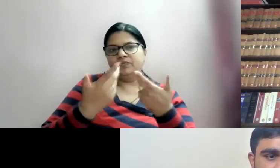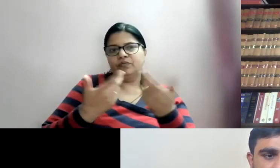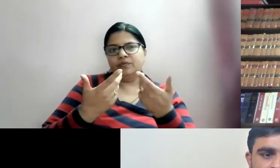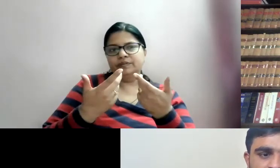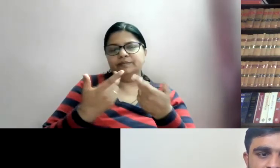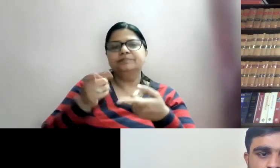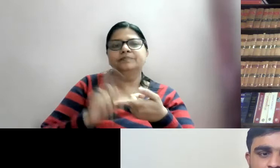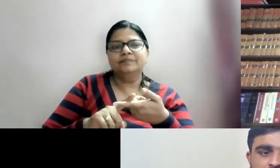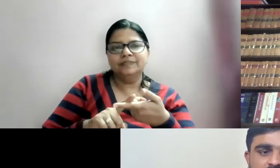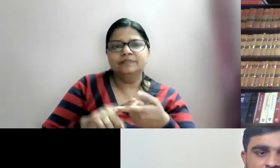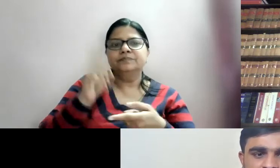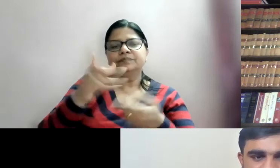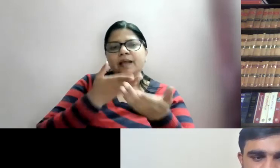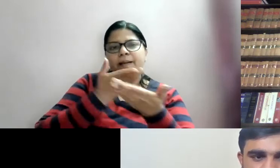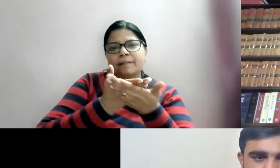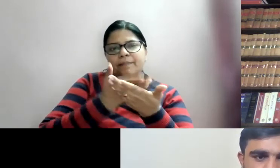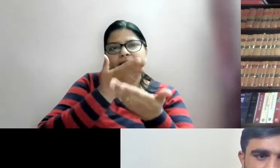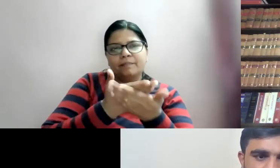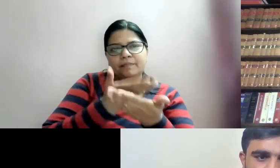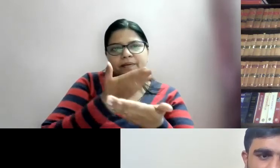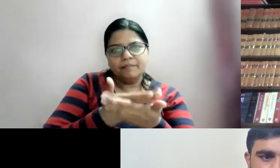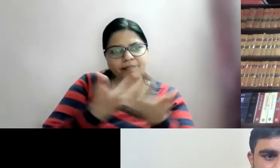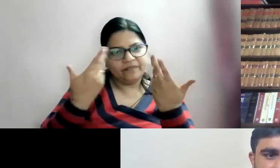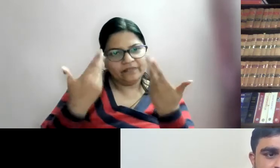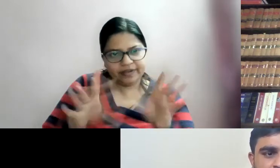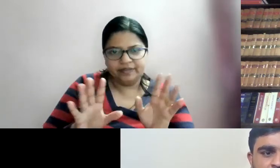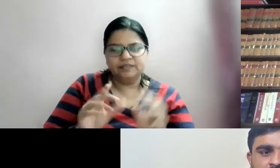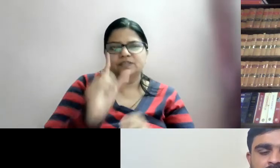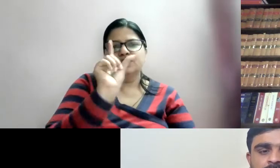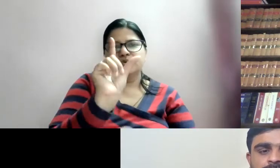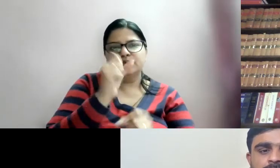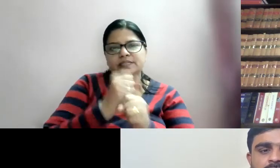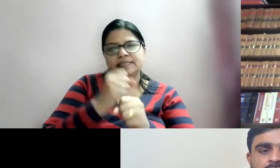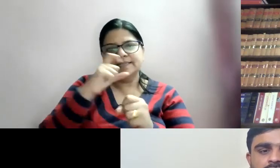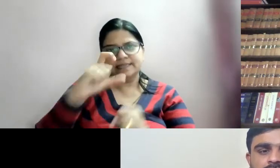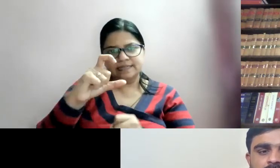So Devinder, he was facing the problem, because he